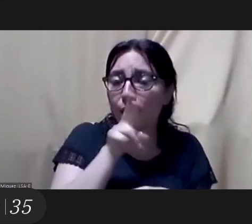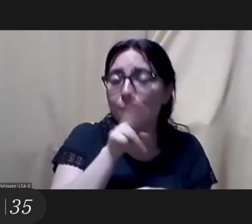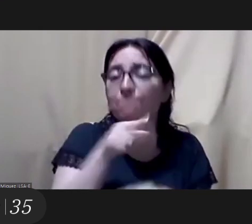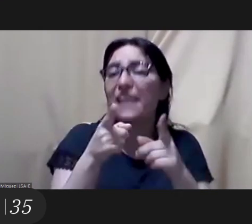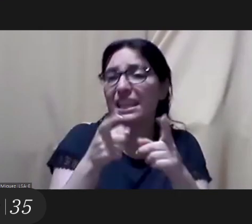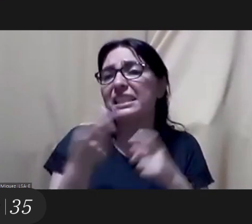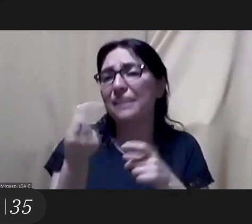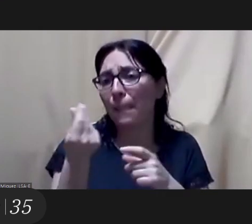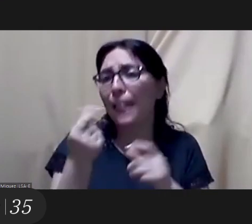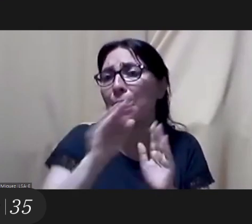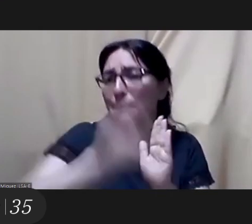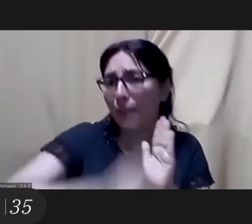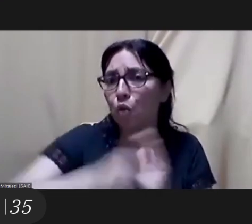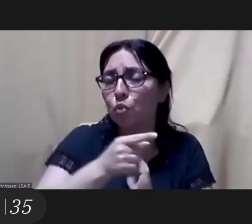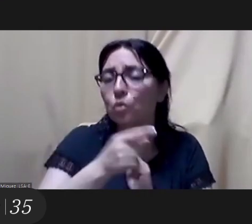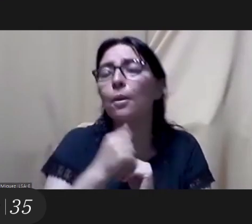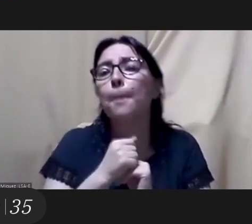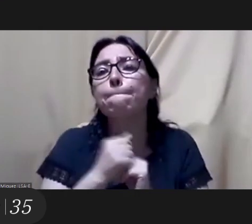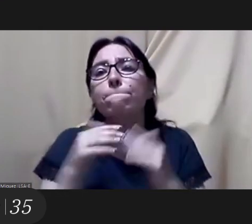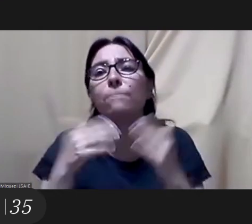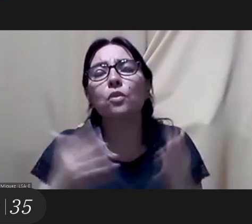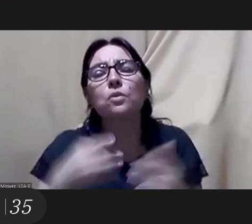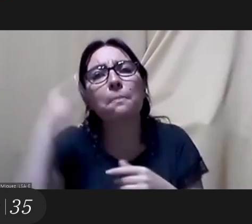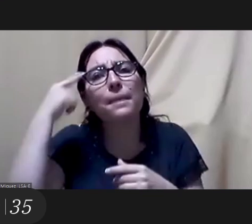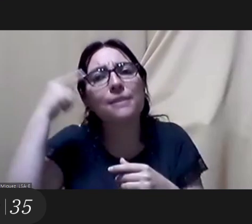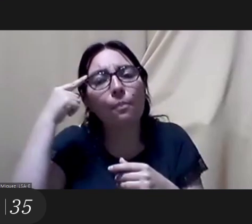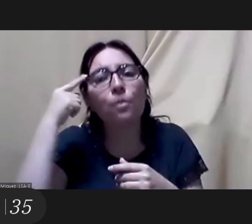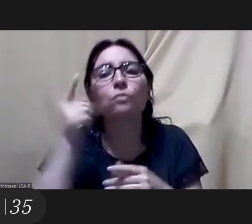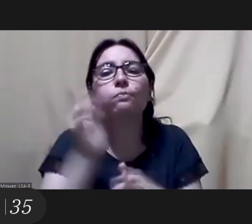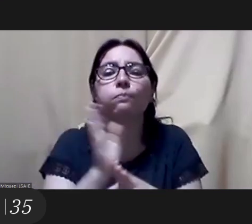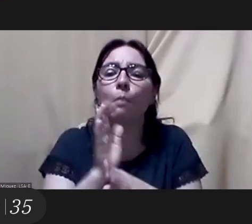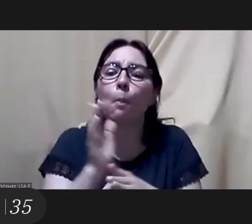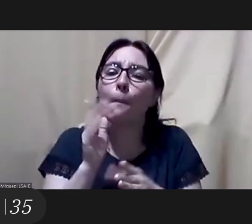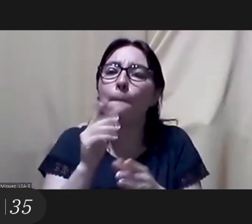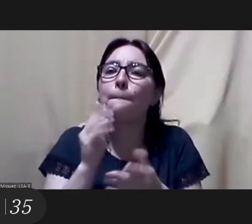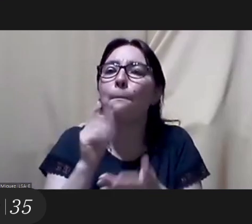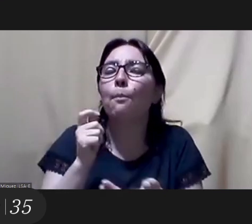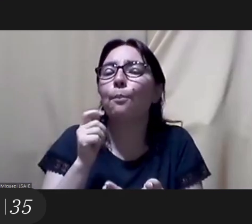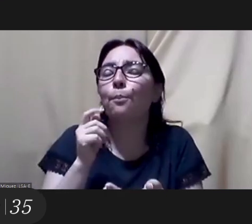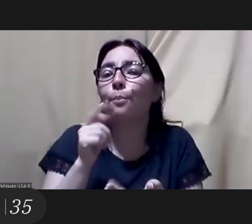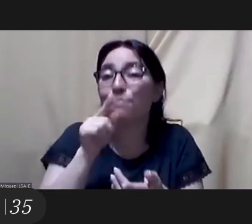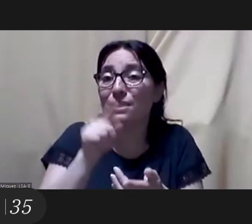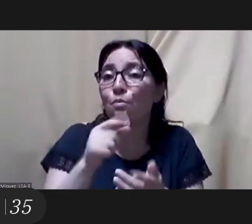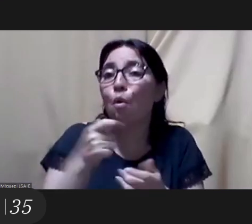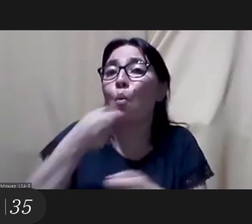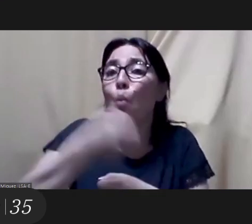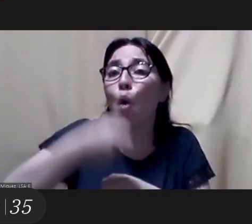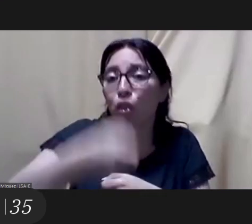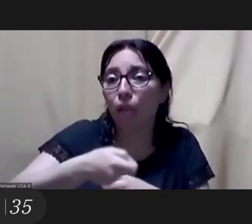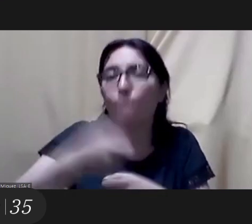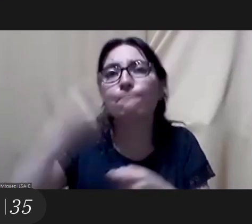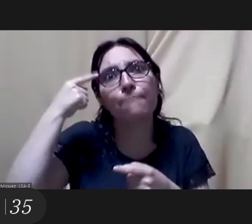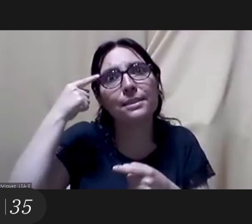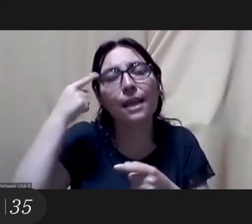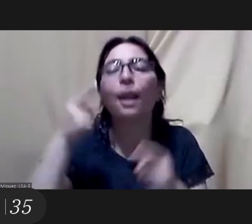to uh sort of get into that situation and we solved